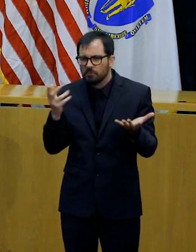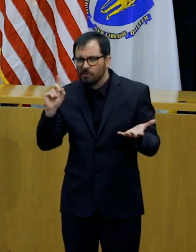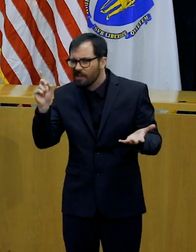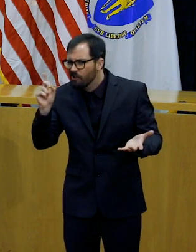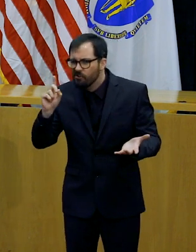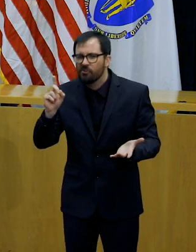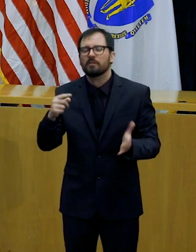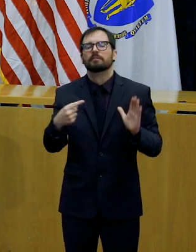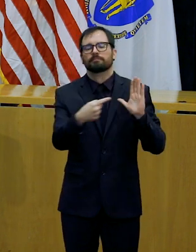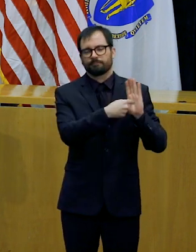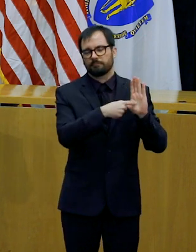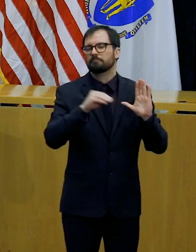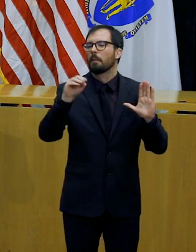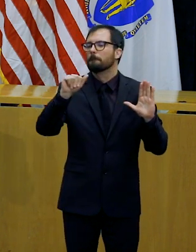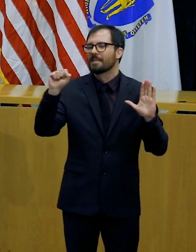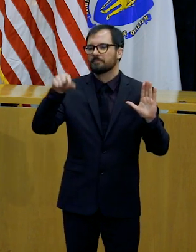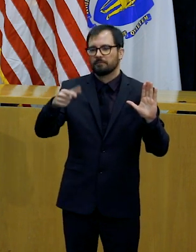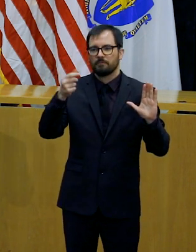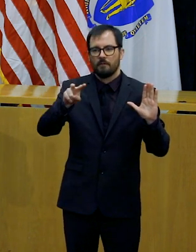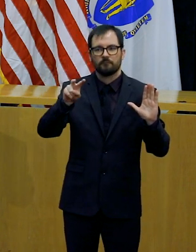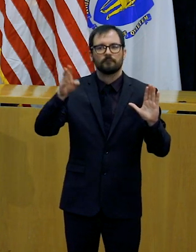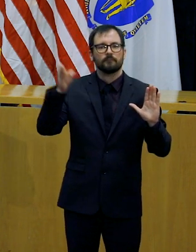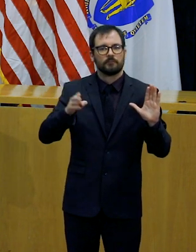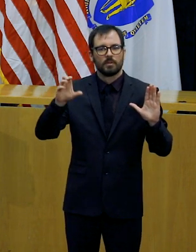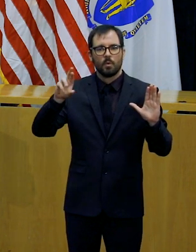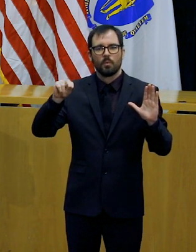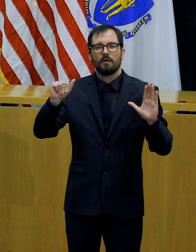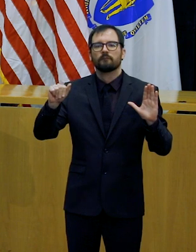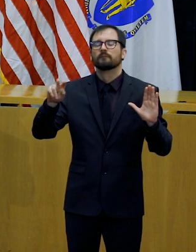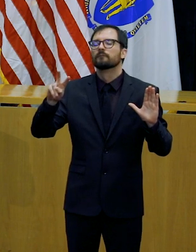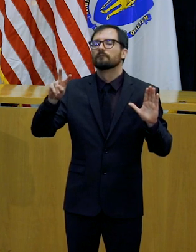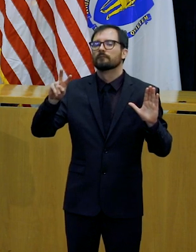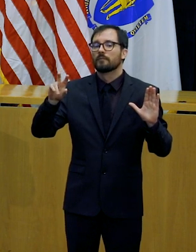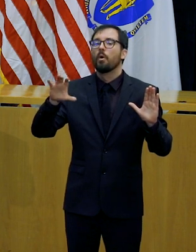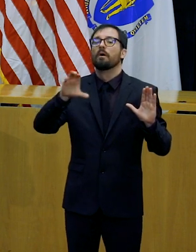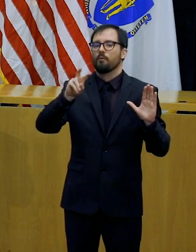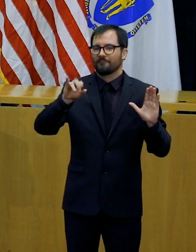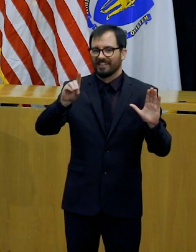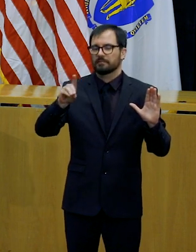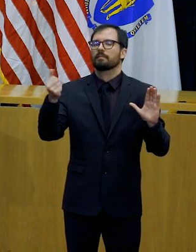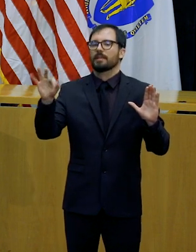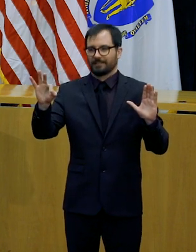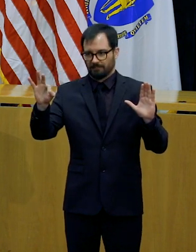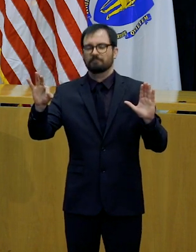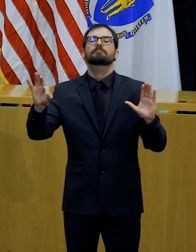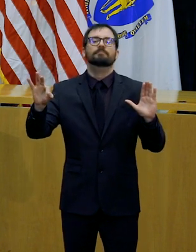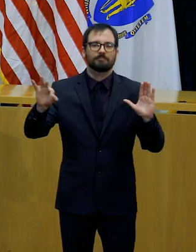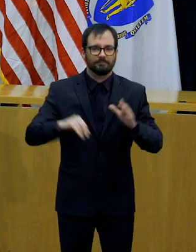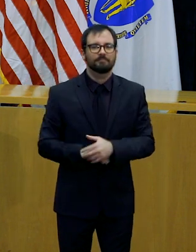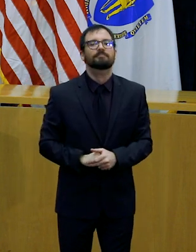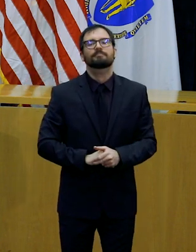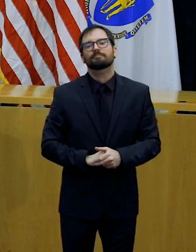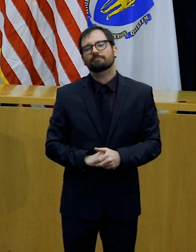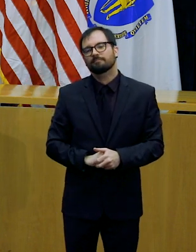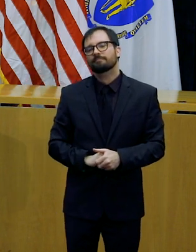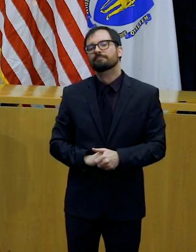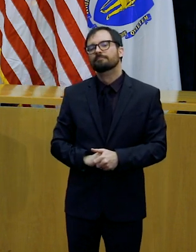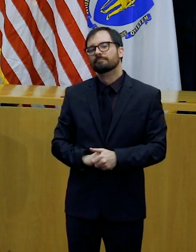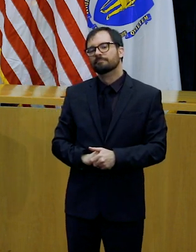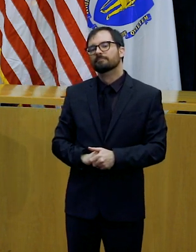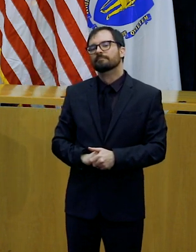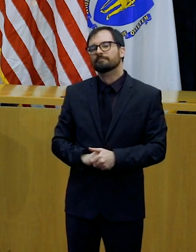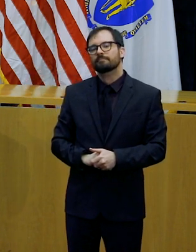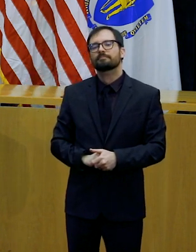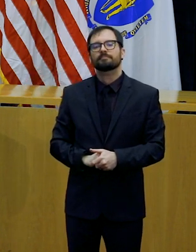211 with questions, which at this point is answered and responded to thousands and thousands of inquiries. Sign up for this new text